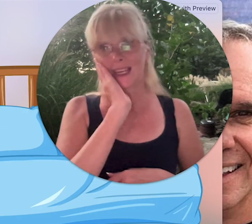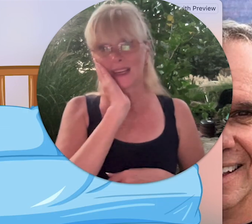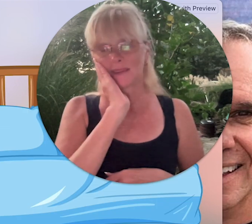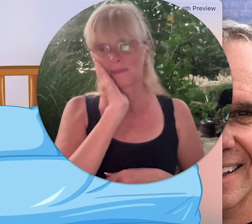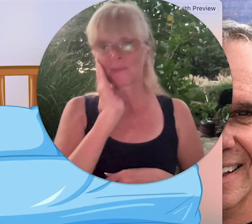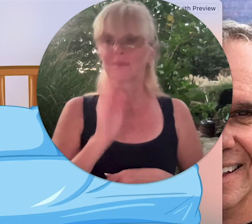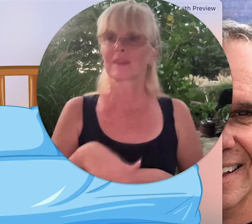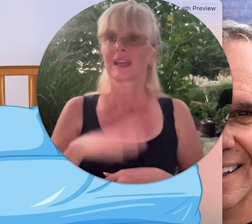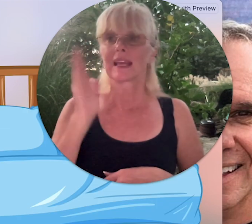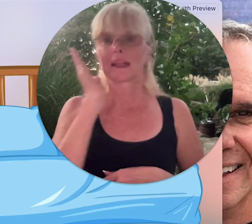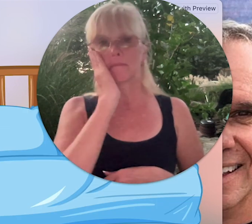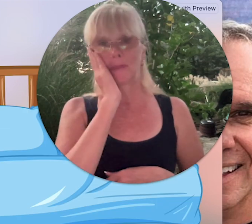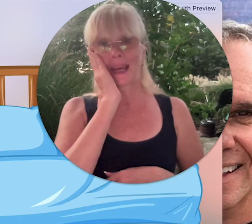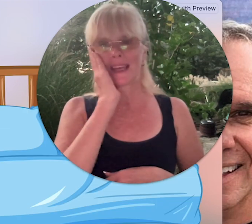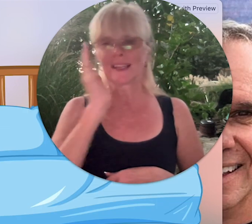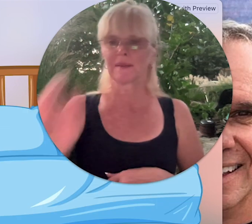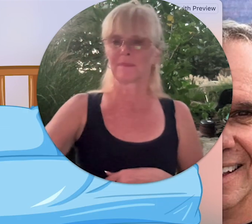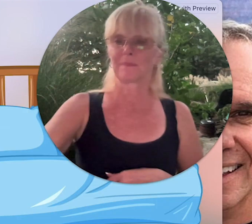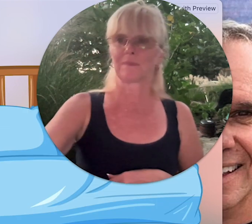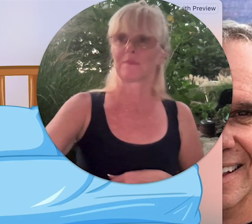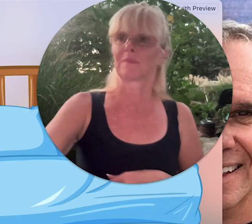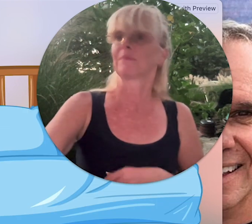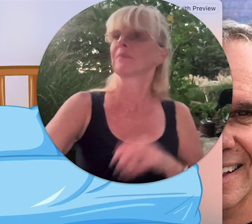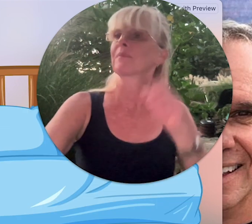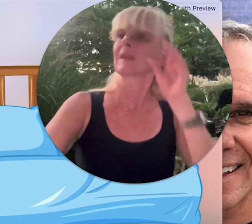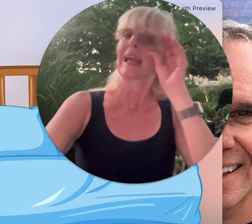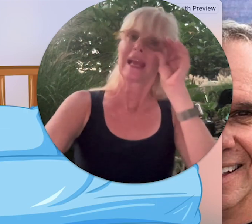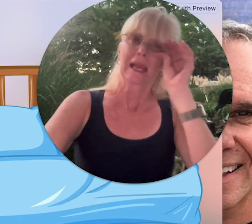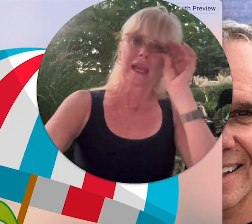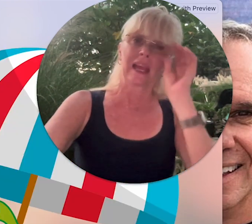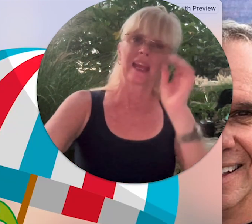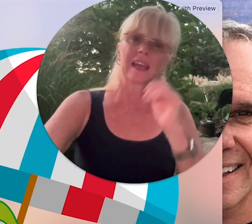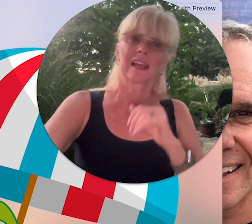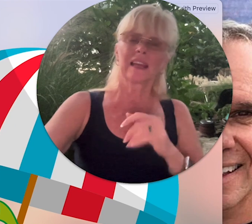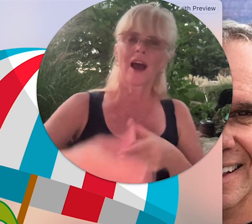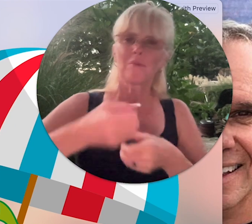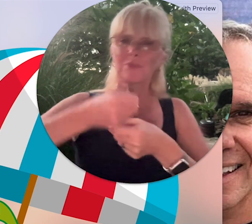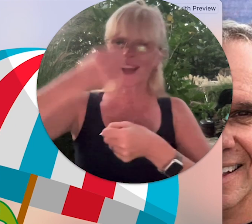bed and umbrella